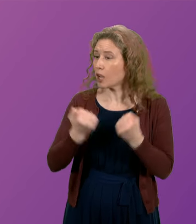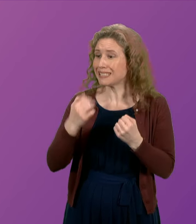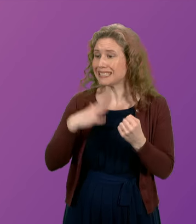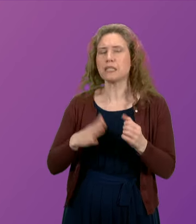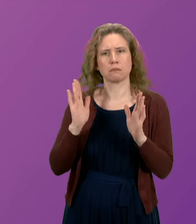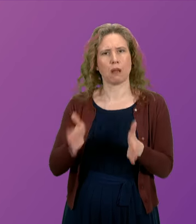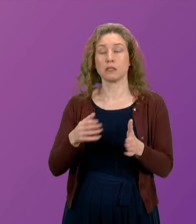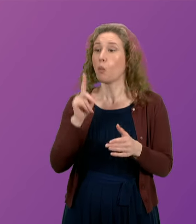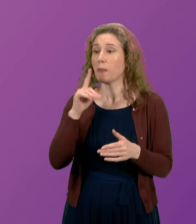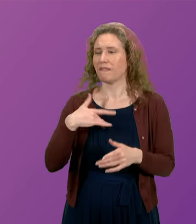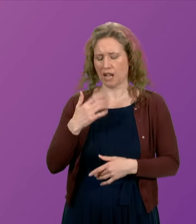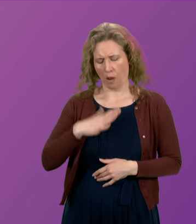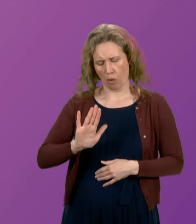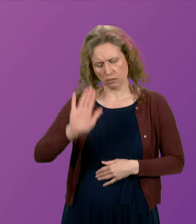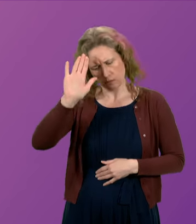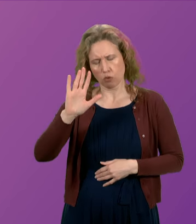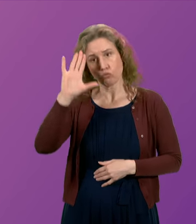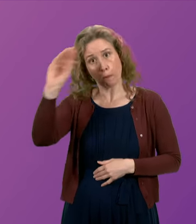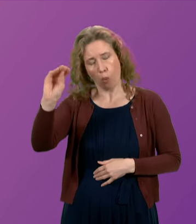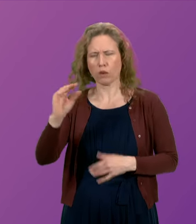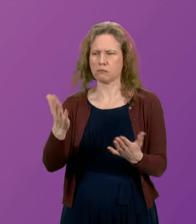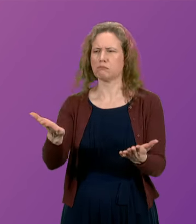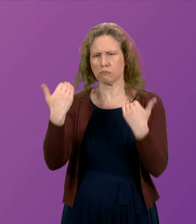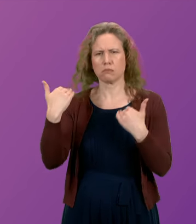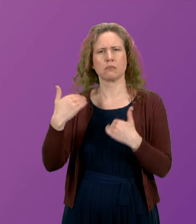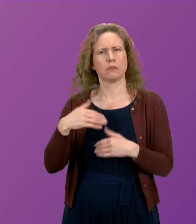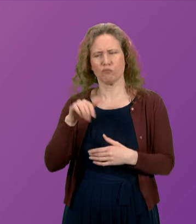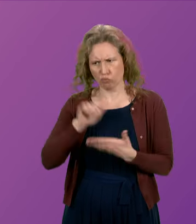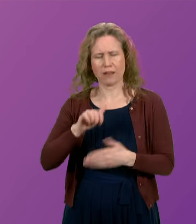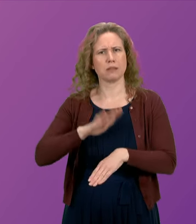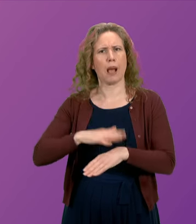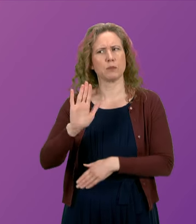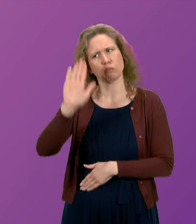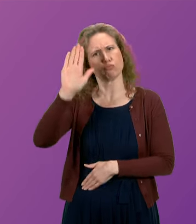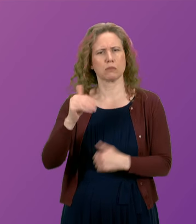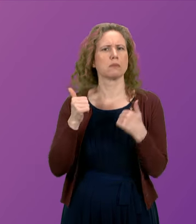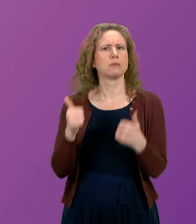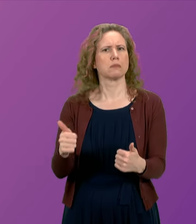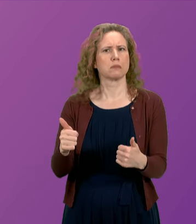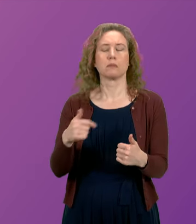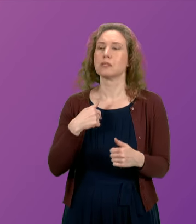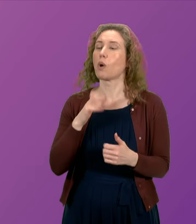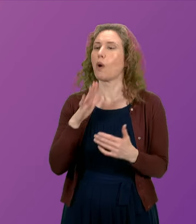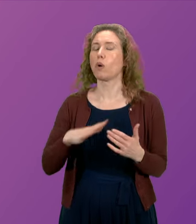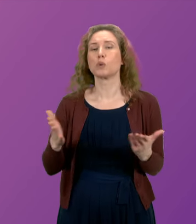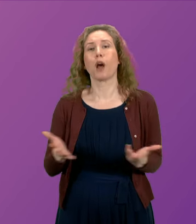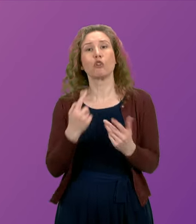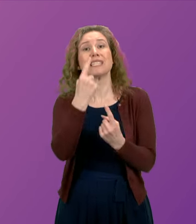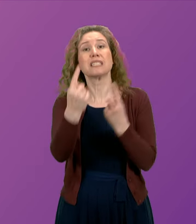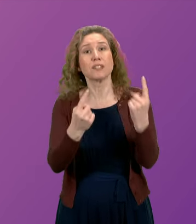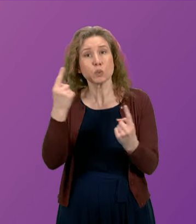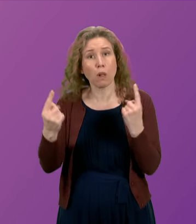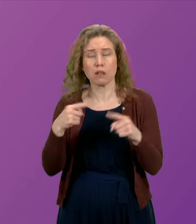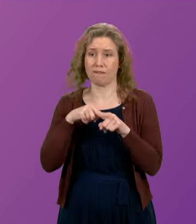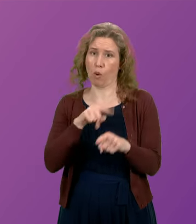feel like they want to come forward and report now then it's absolutely the time to do that and I would encourage individuals to